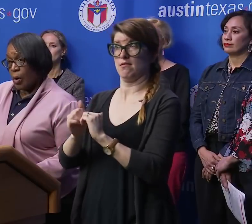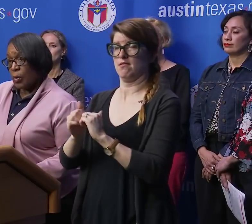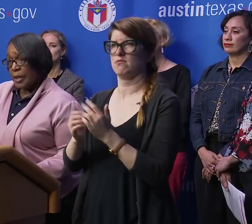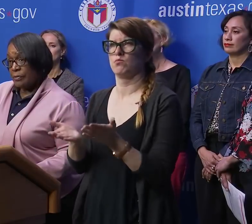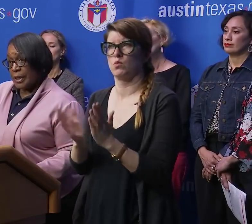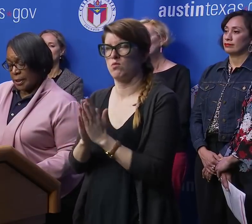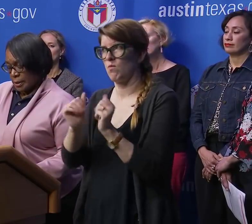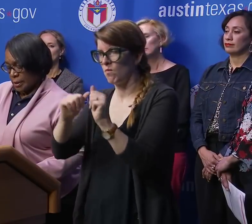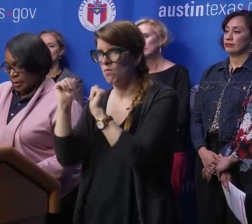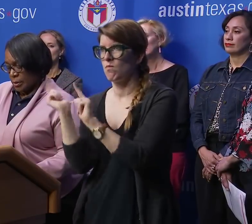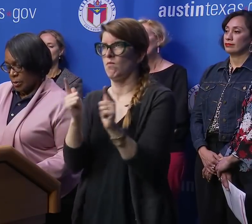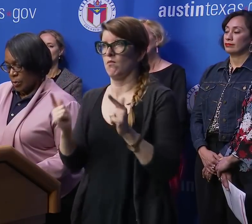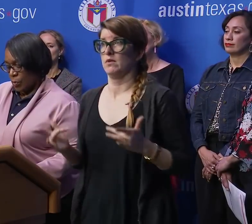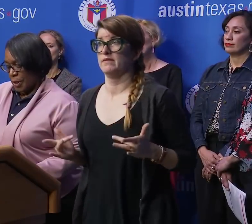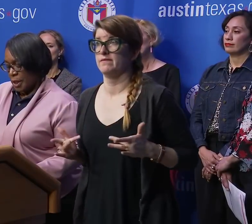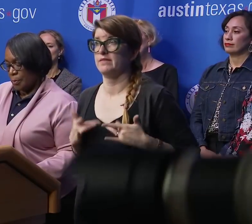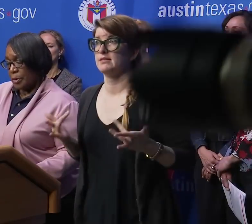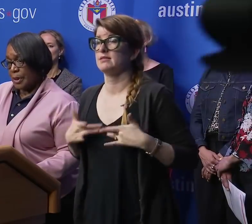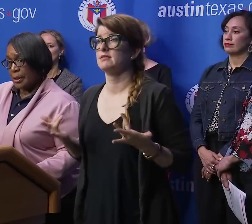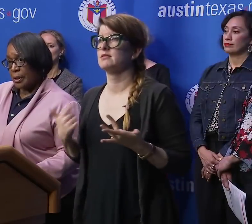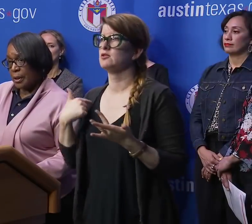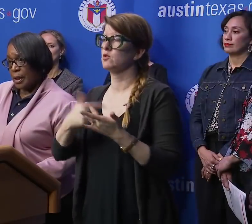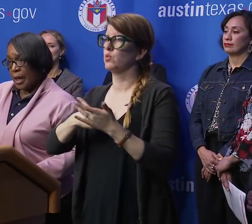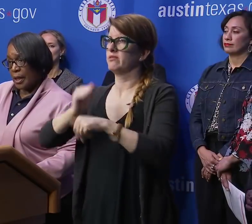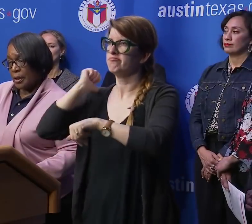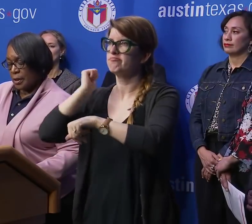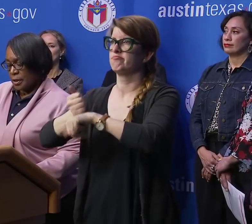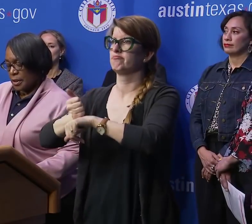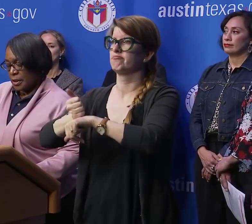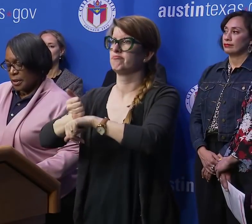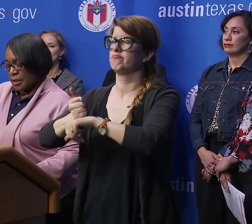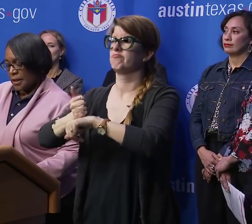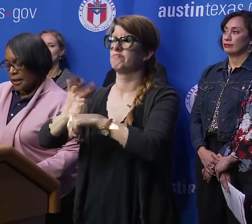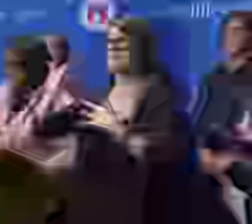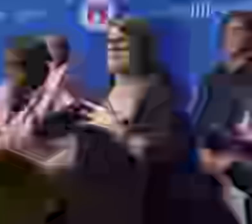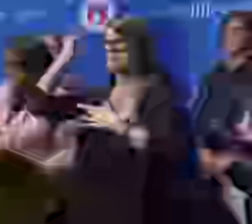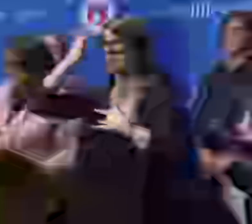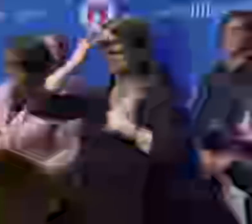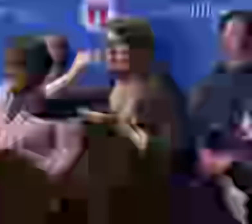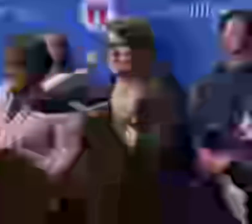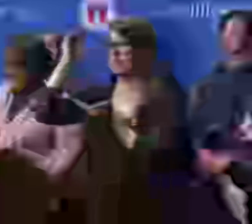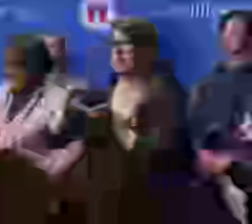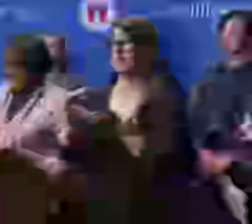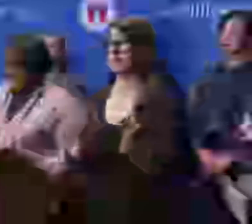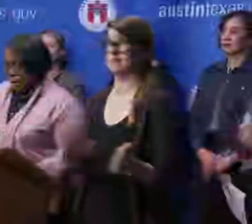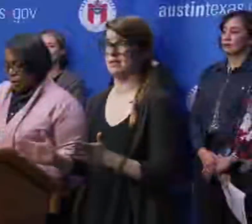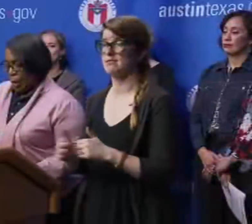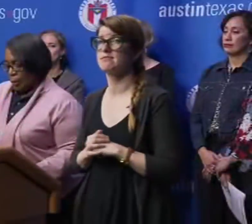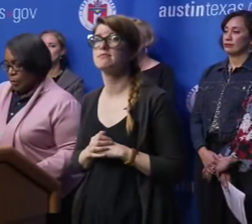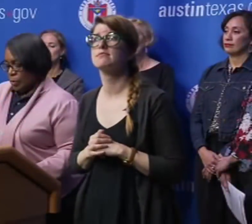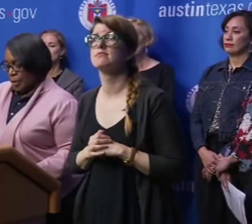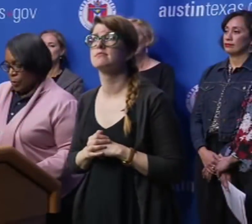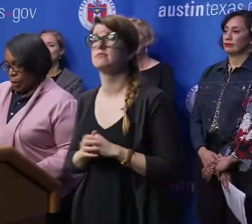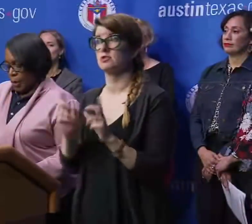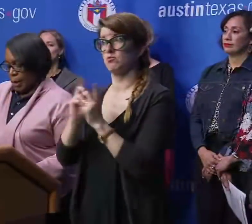for all events we implement a disease mitigation plan. The department will be working